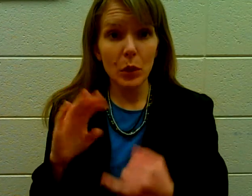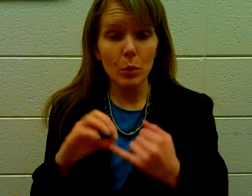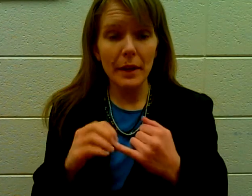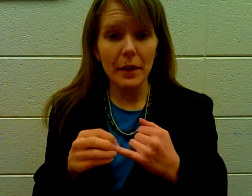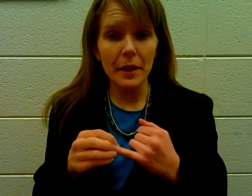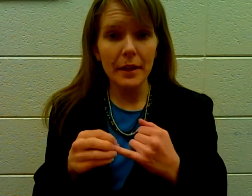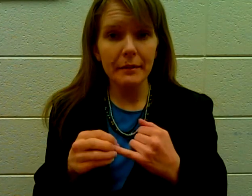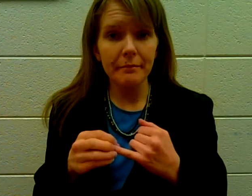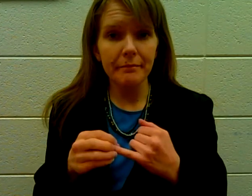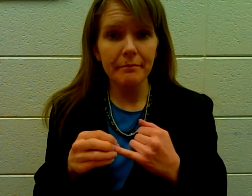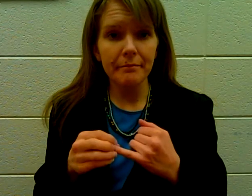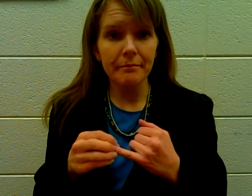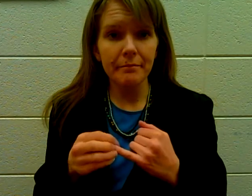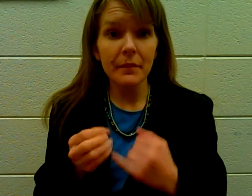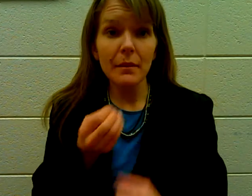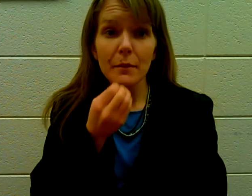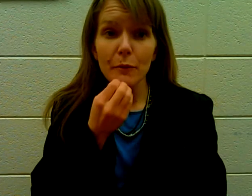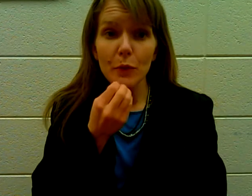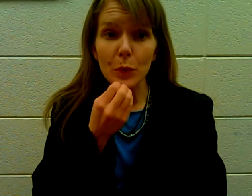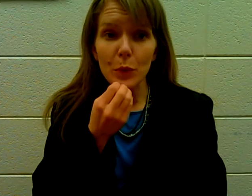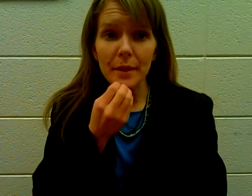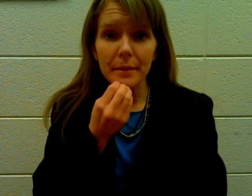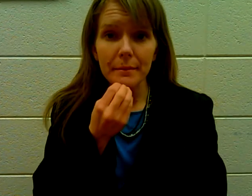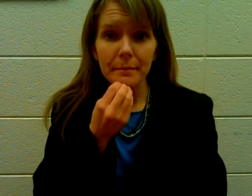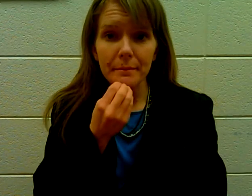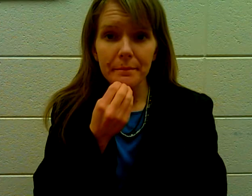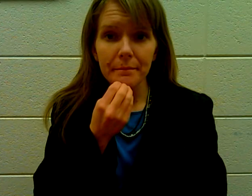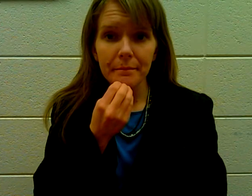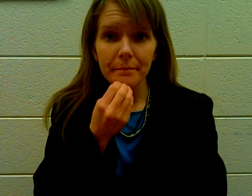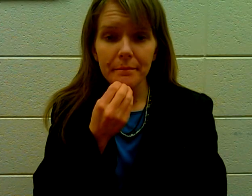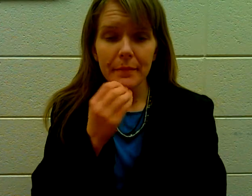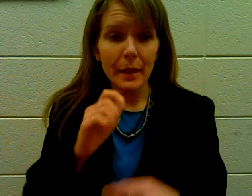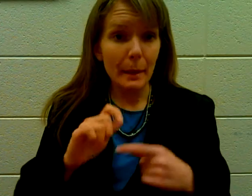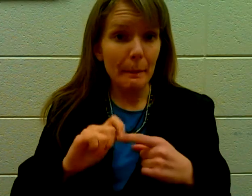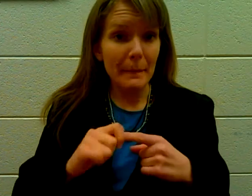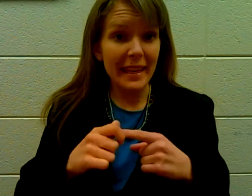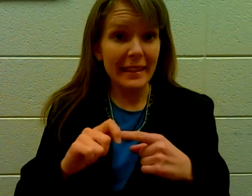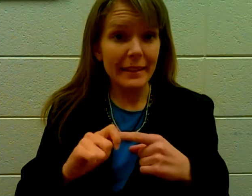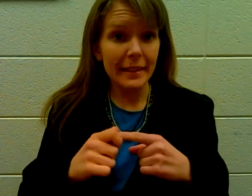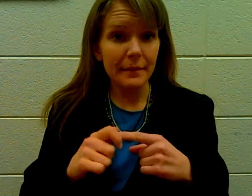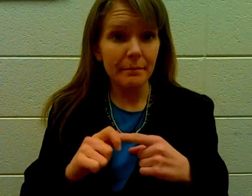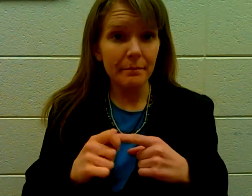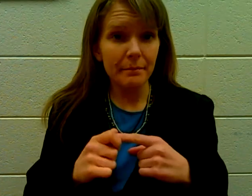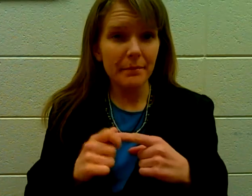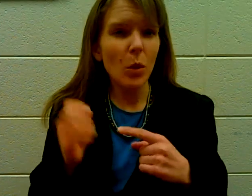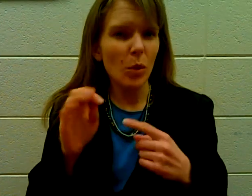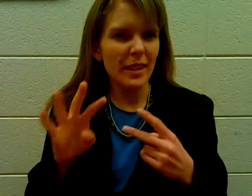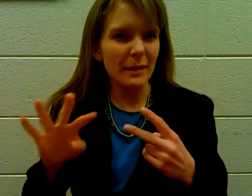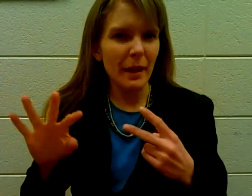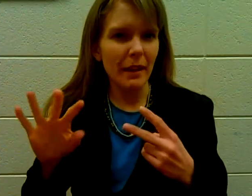Blueberry. Food. Beans. Or spell.